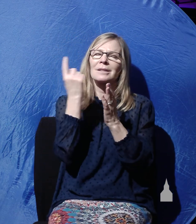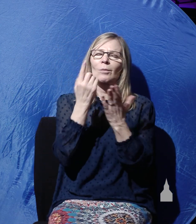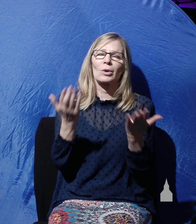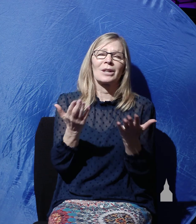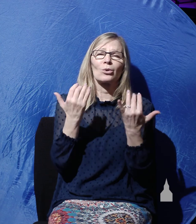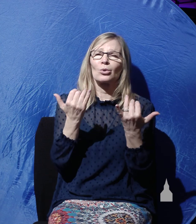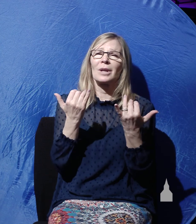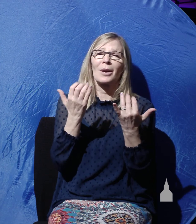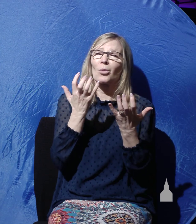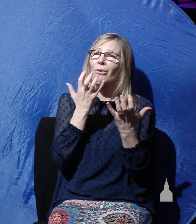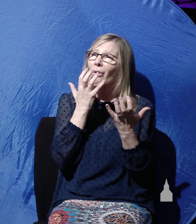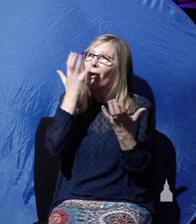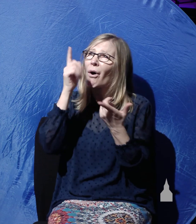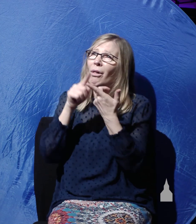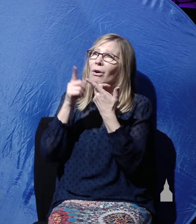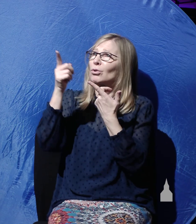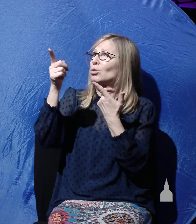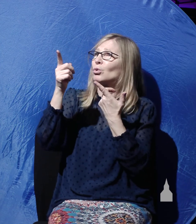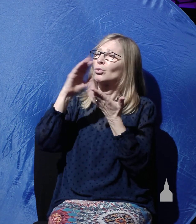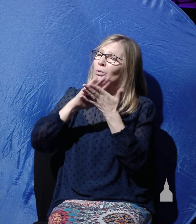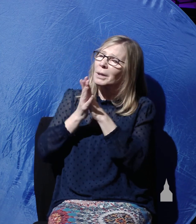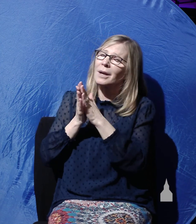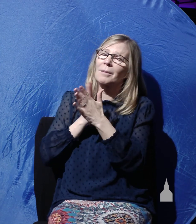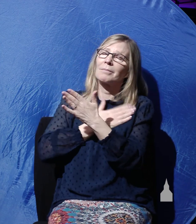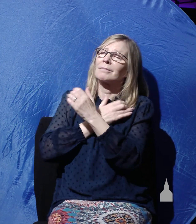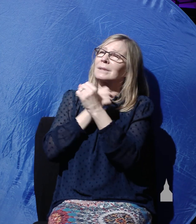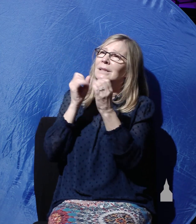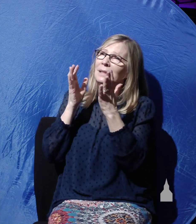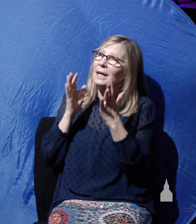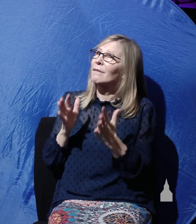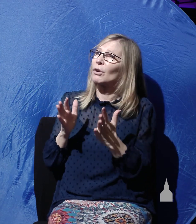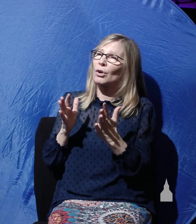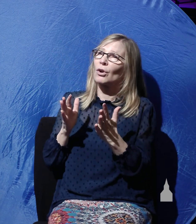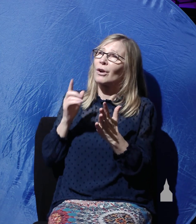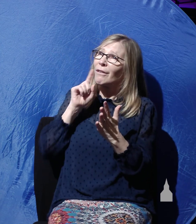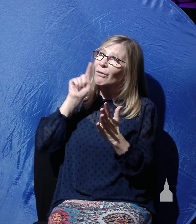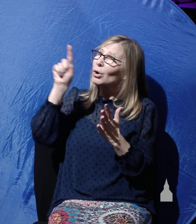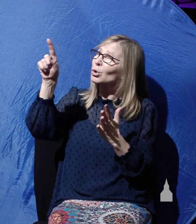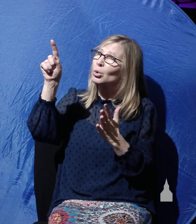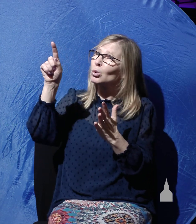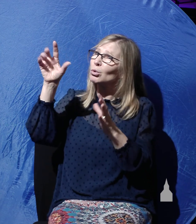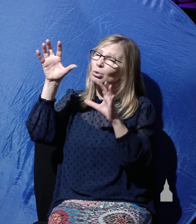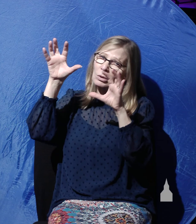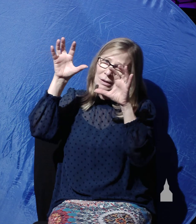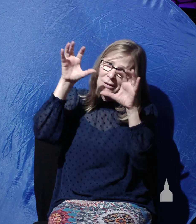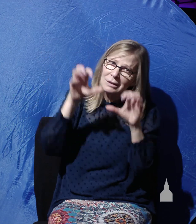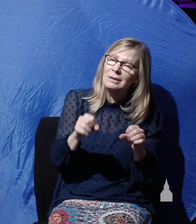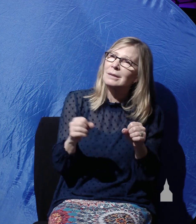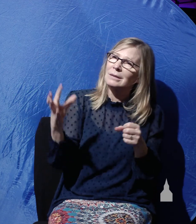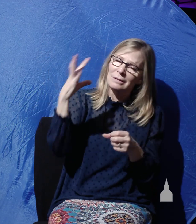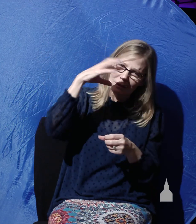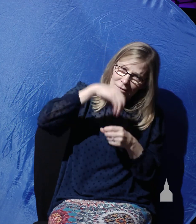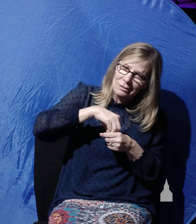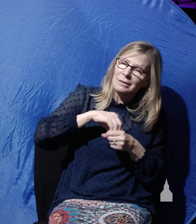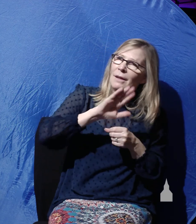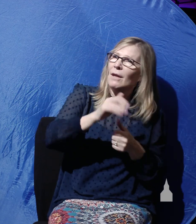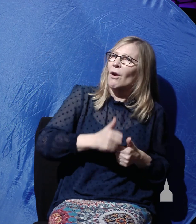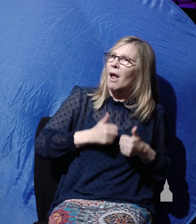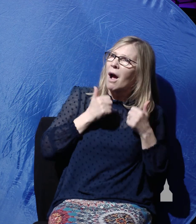call upon you to be their savior, for you to take residence up in their lives as they turn their